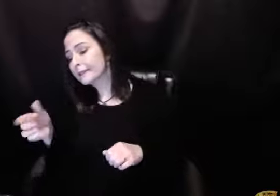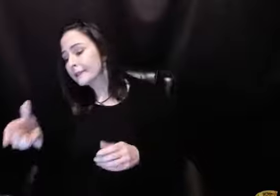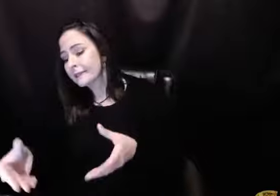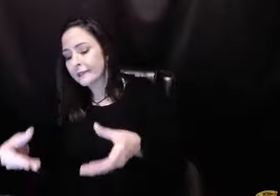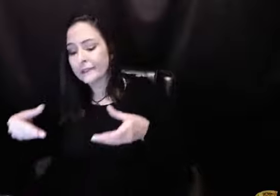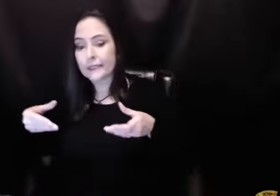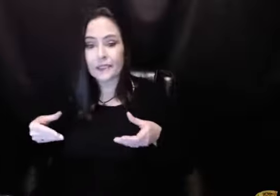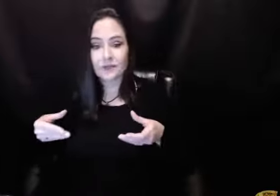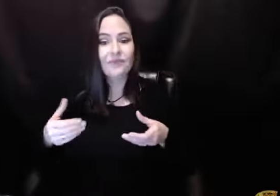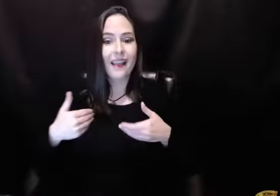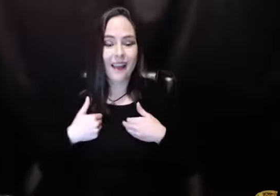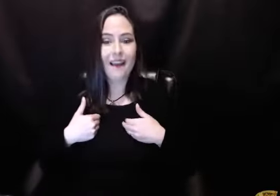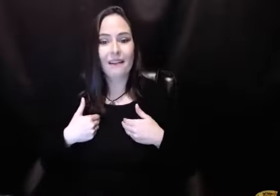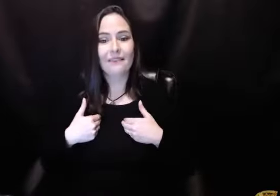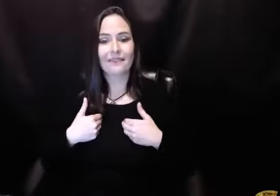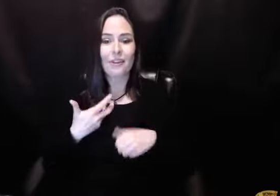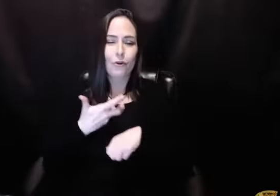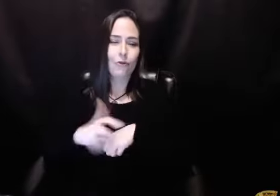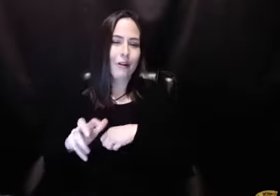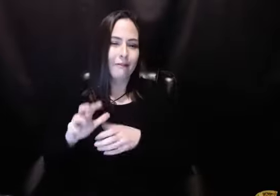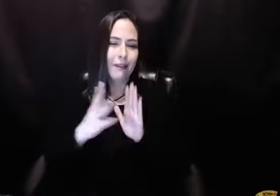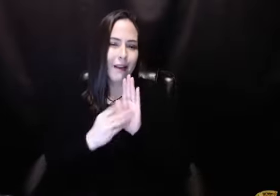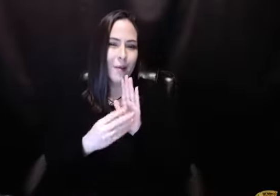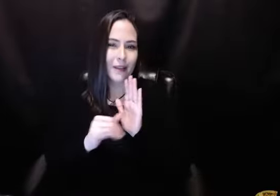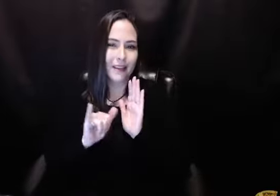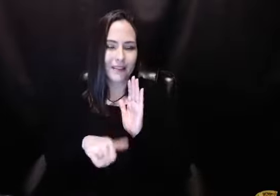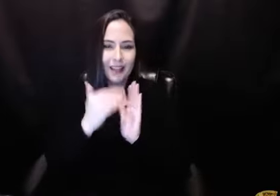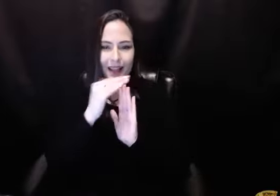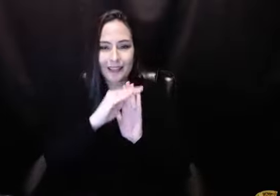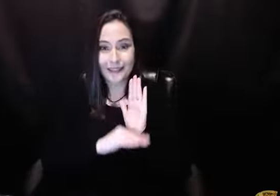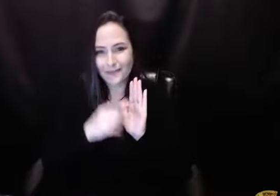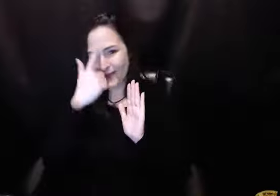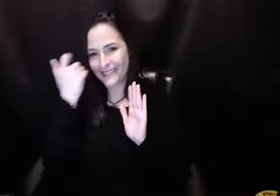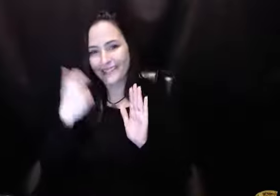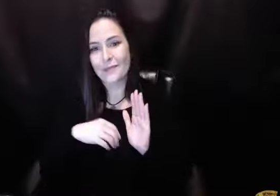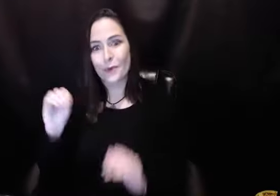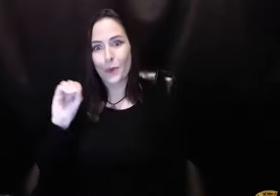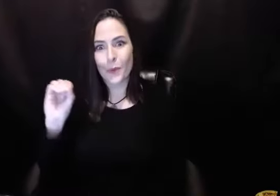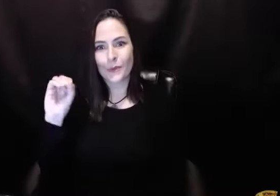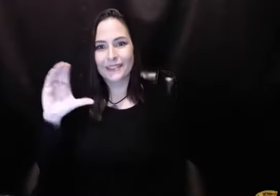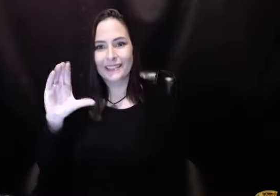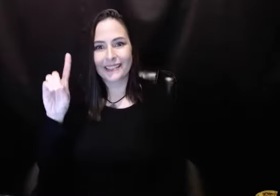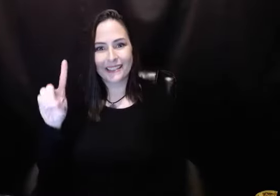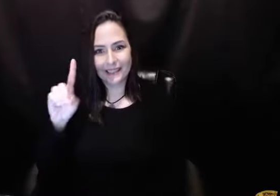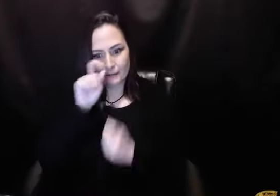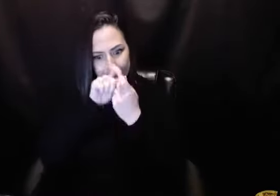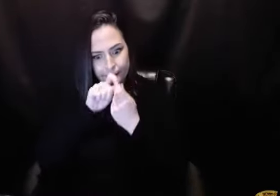And we came home. And so I have the rough copy of the letter, just because I'm anal.